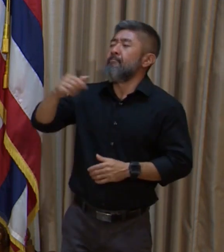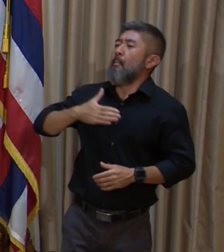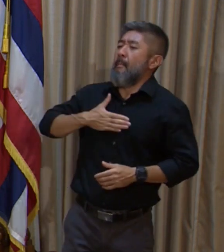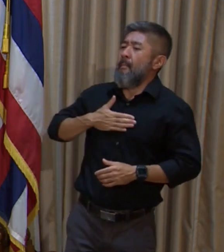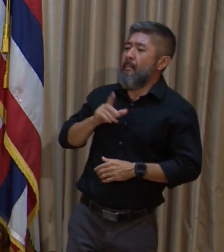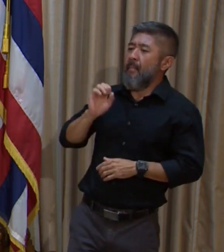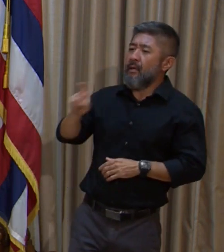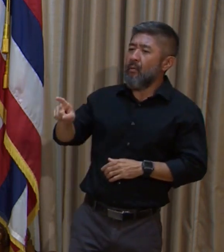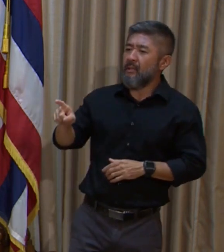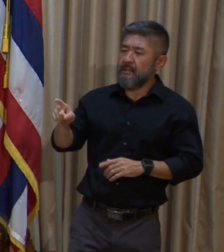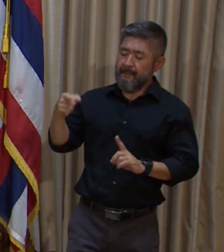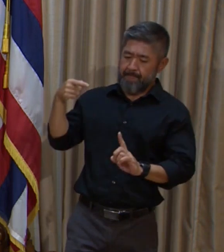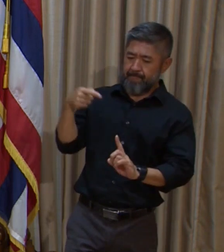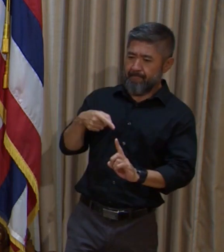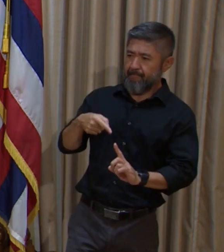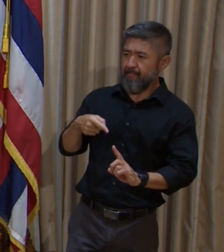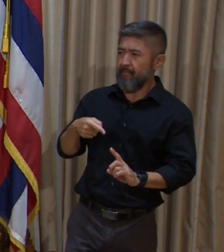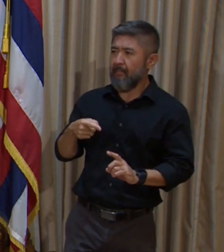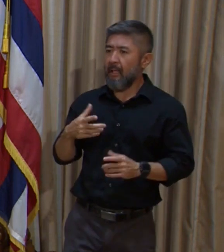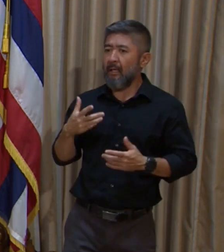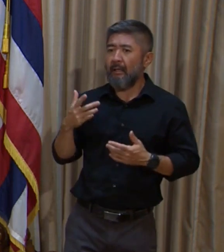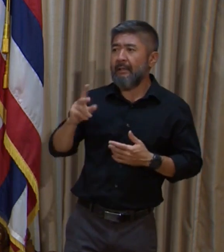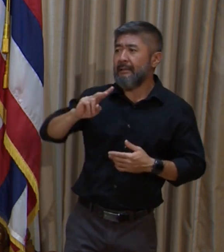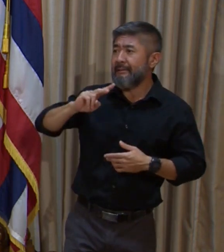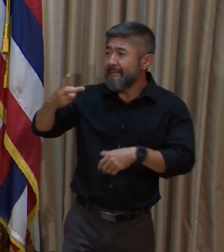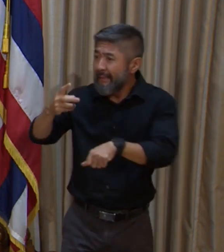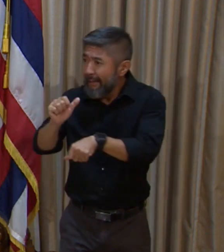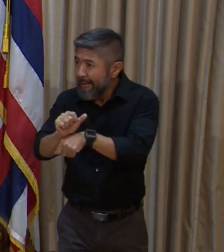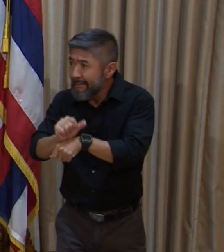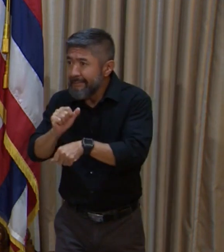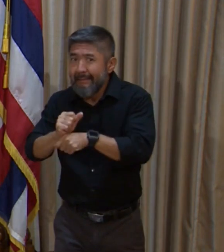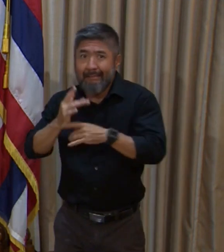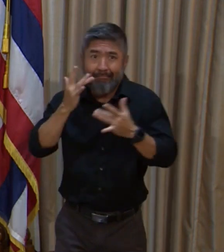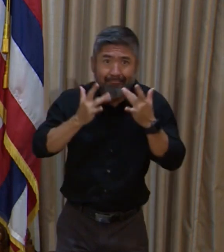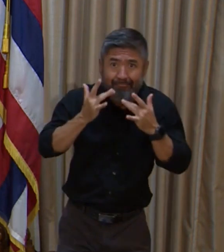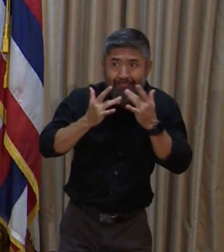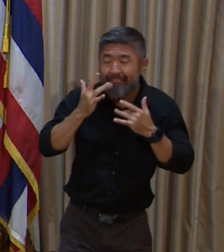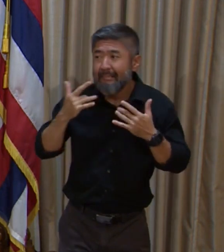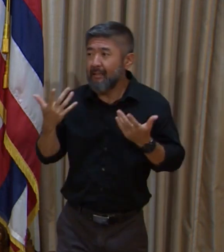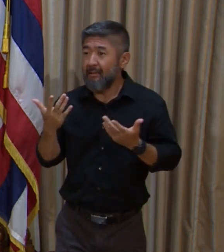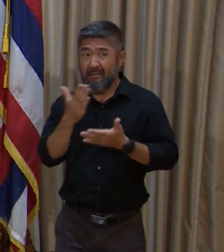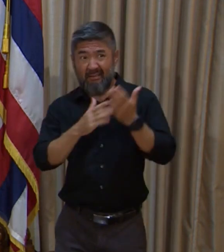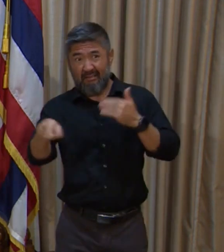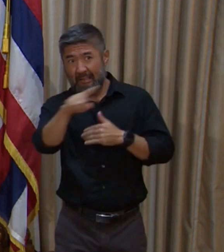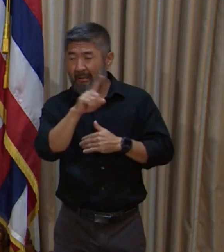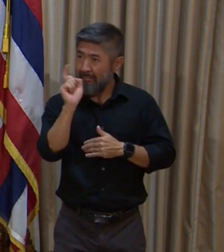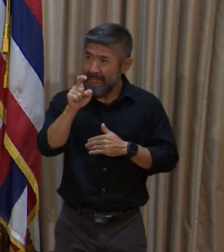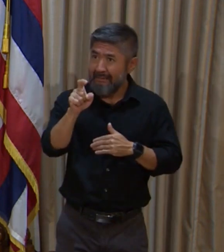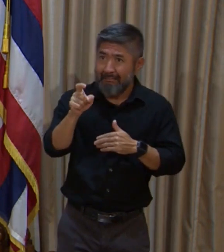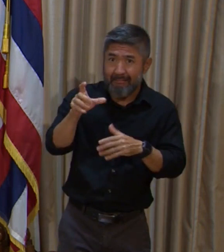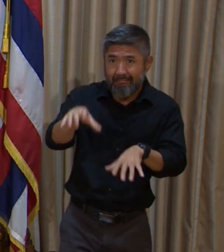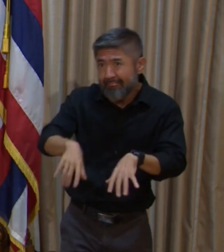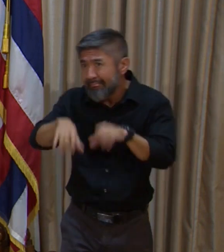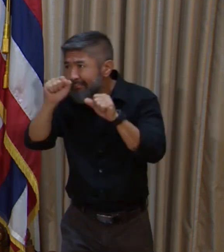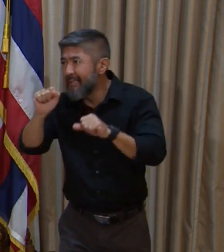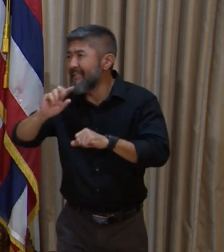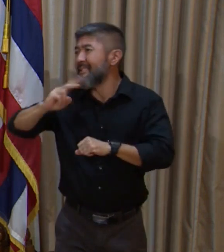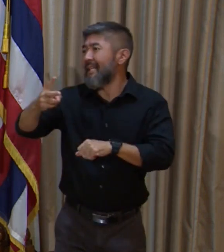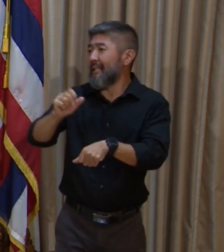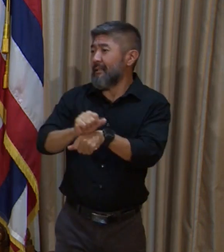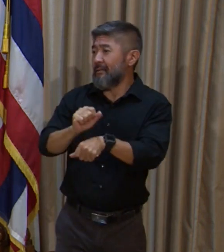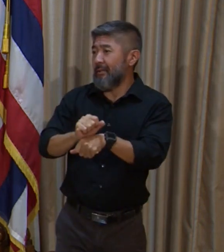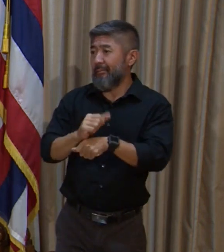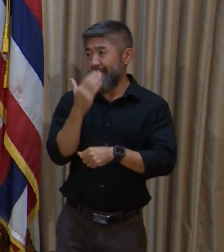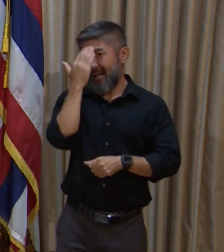is about, you know, second jobs, moonlighting. Some people may need to do that. And I know that there are some agencies, depending